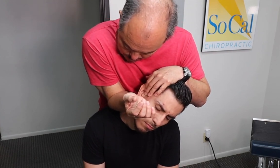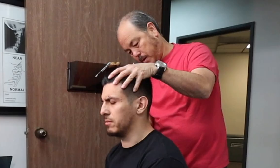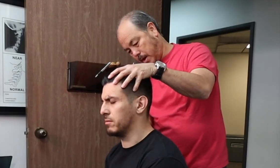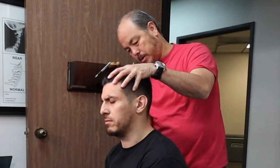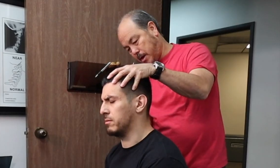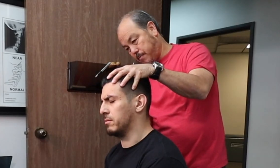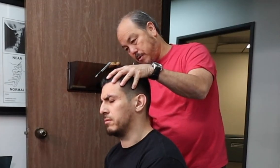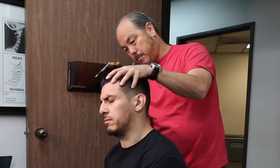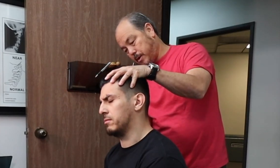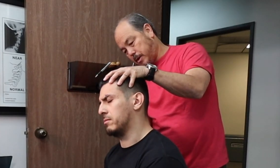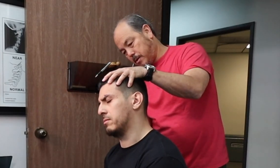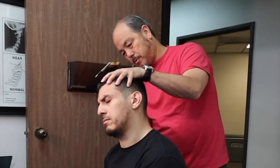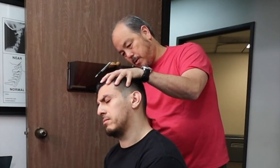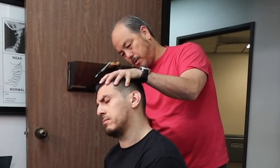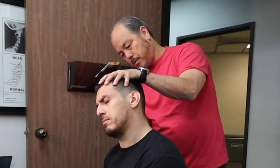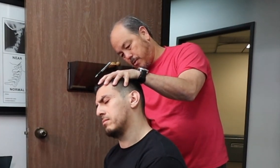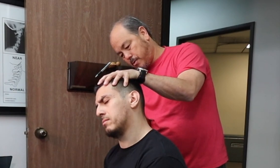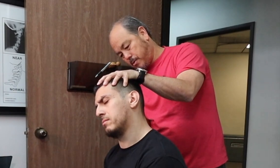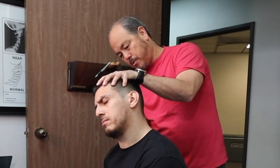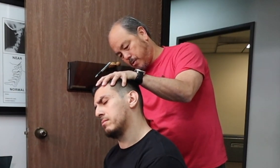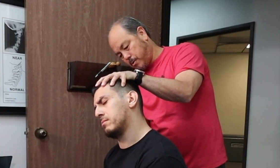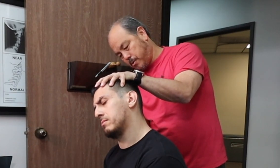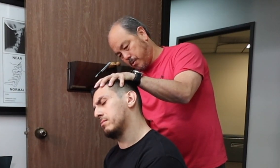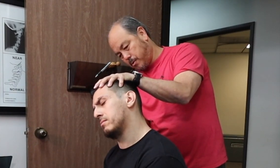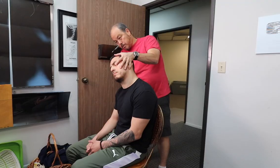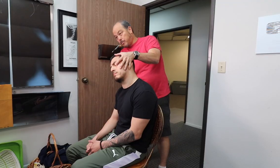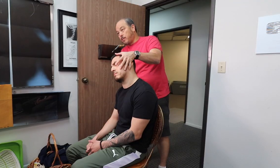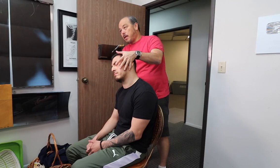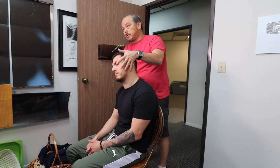Okay. Just tell him to bring his head this way. Good, good, good. Time to relax.